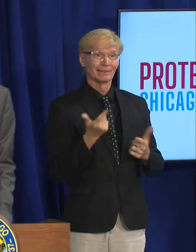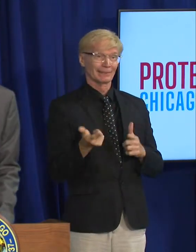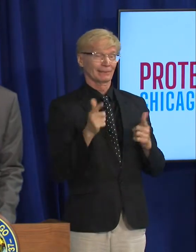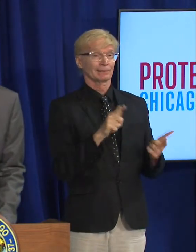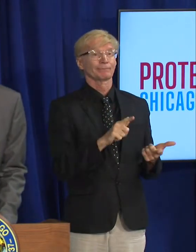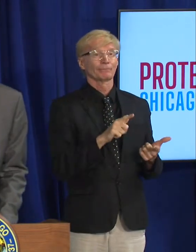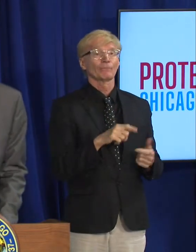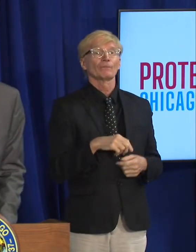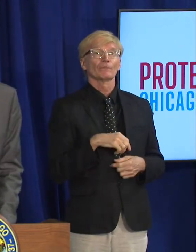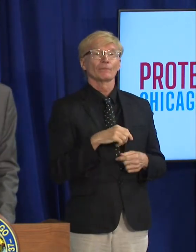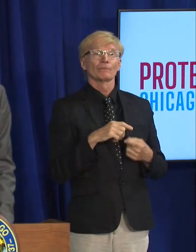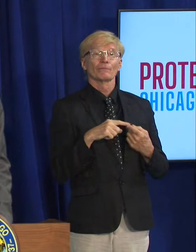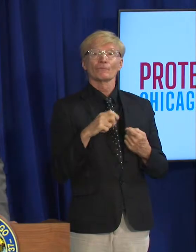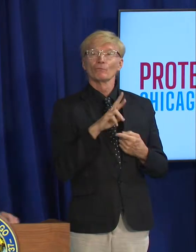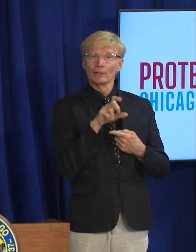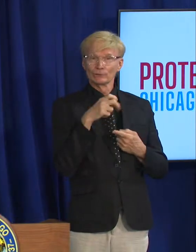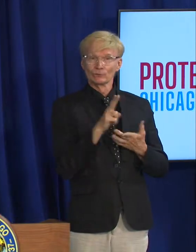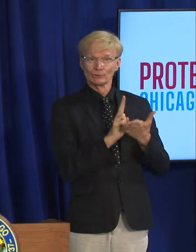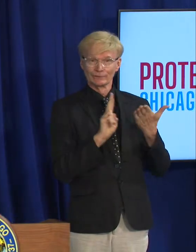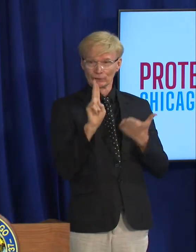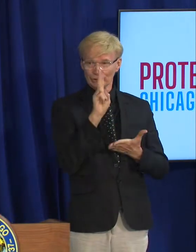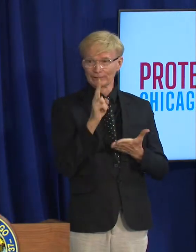friend and collaborator Liz Davis from Rush University